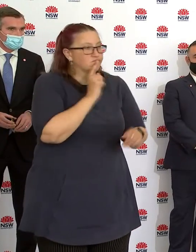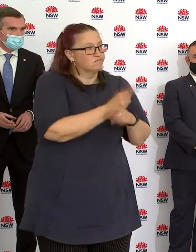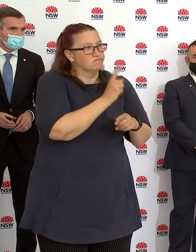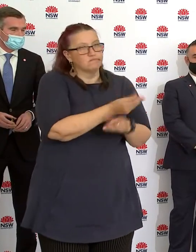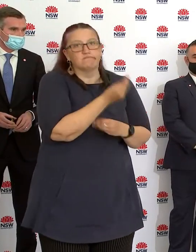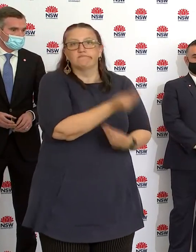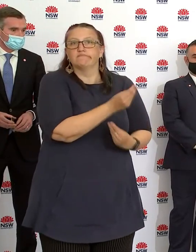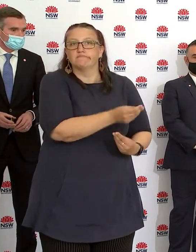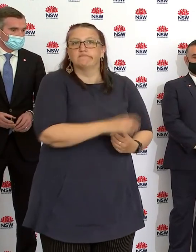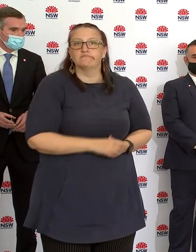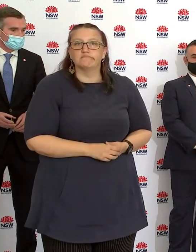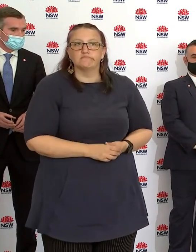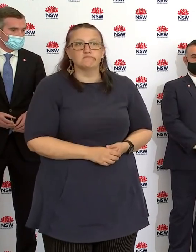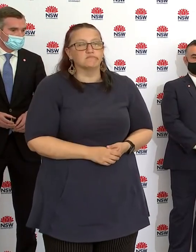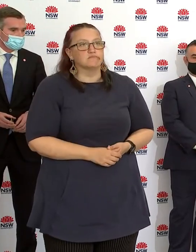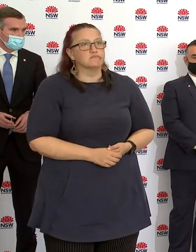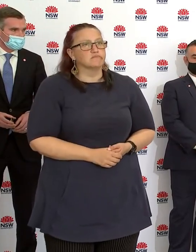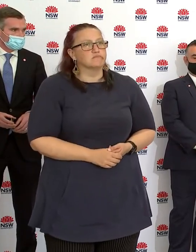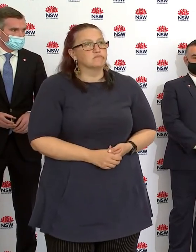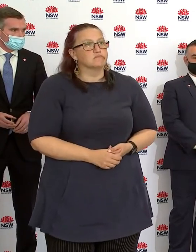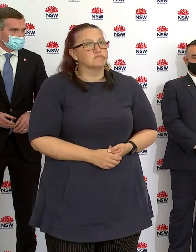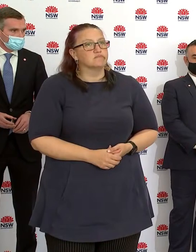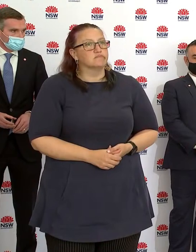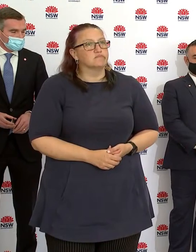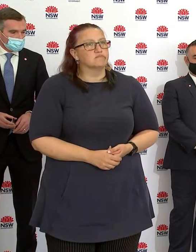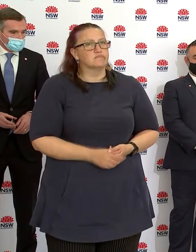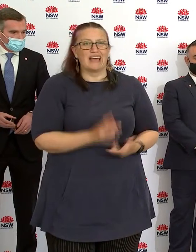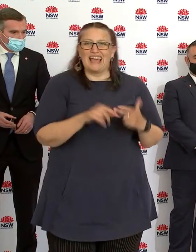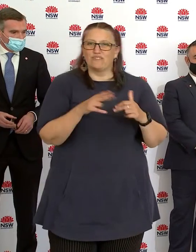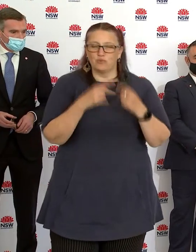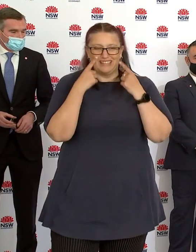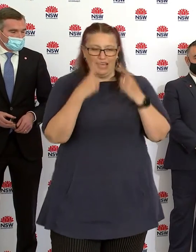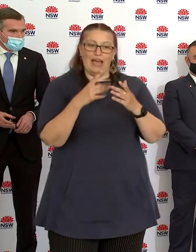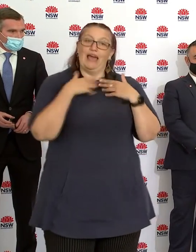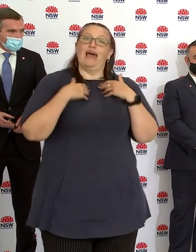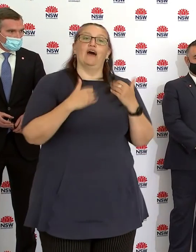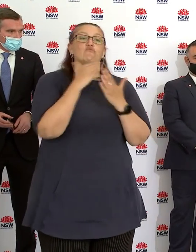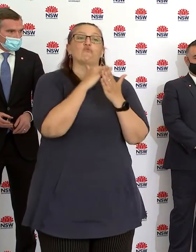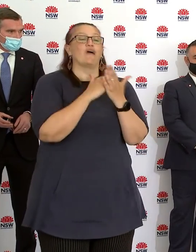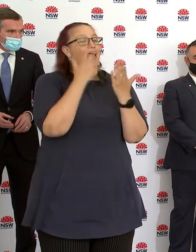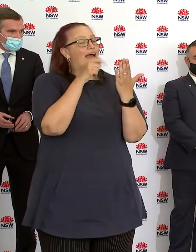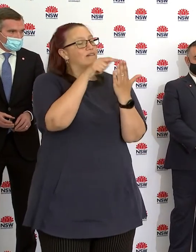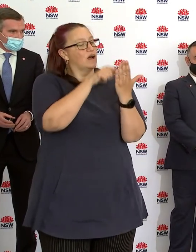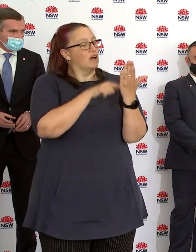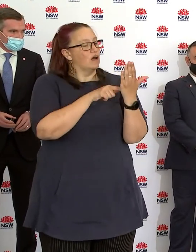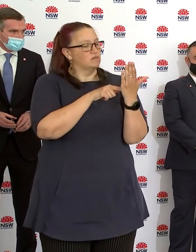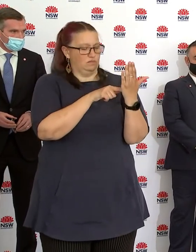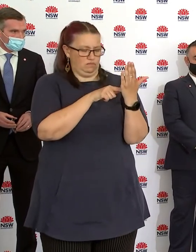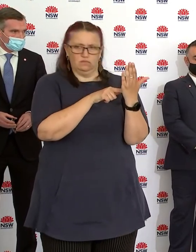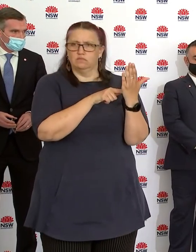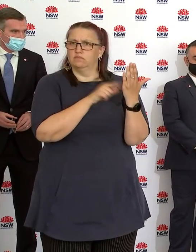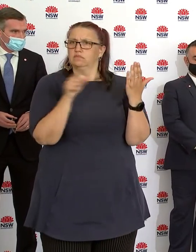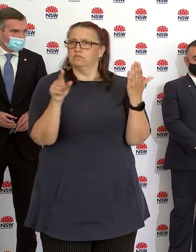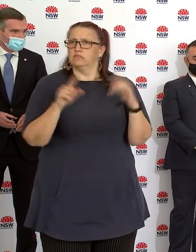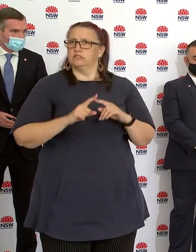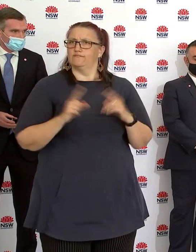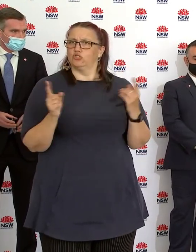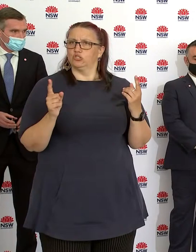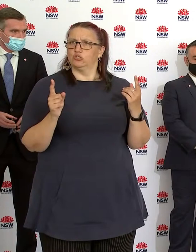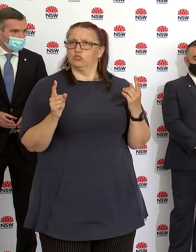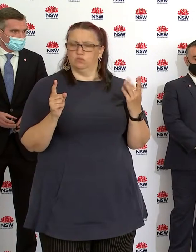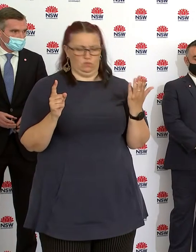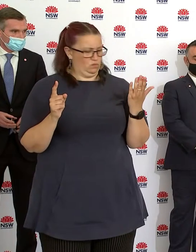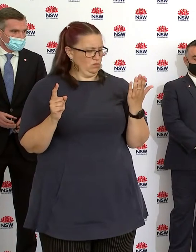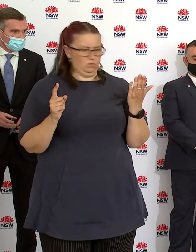When any of us see anything which is not according to the health rules, or you see even in your own workplace, report it. We